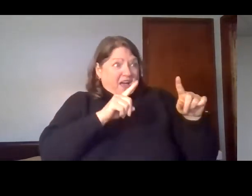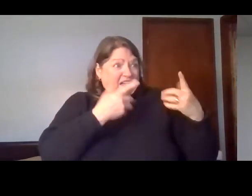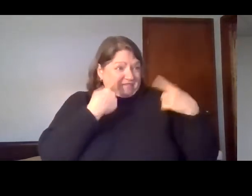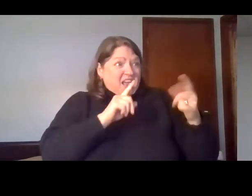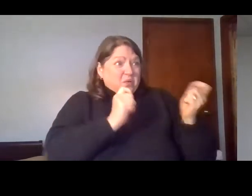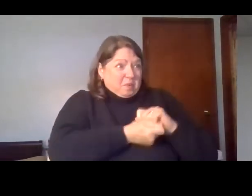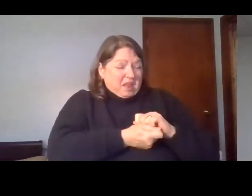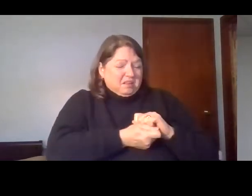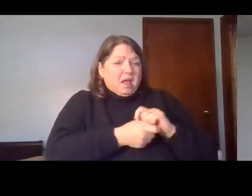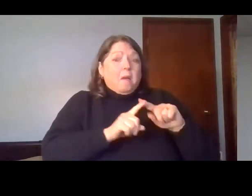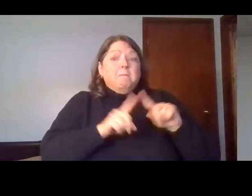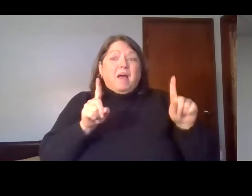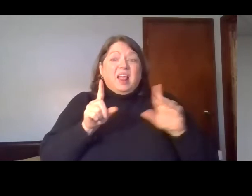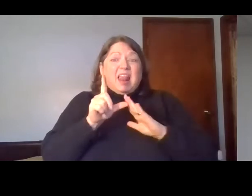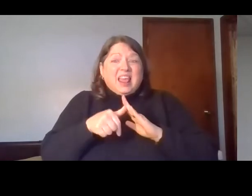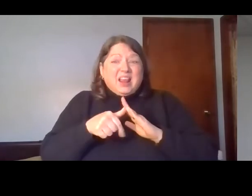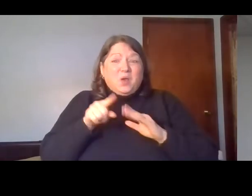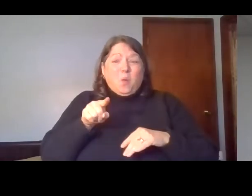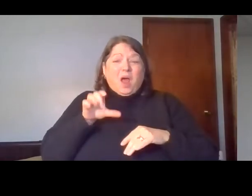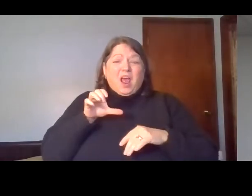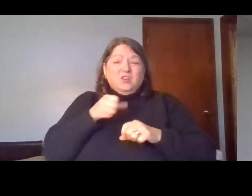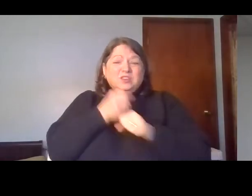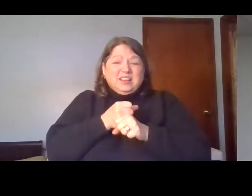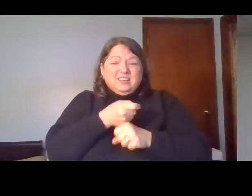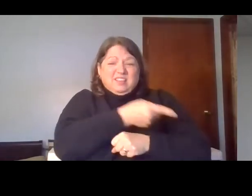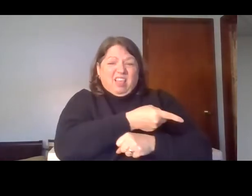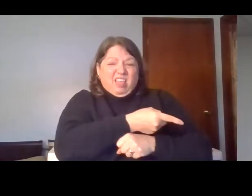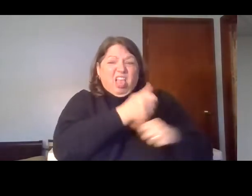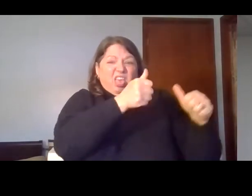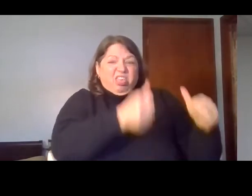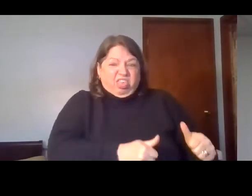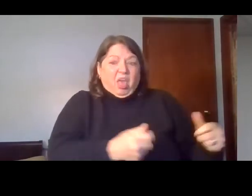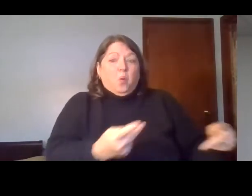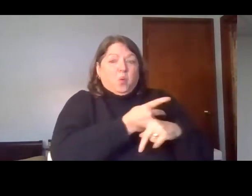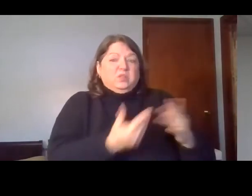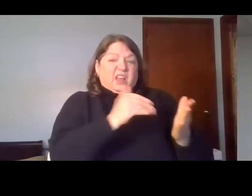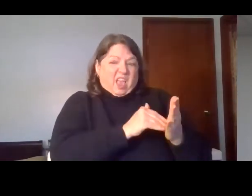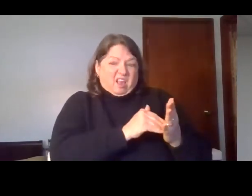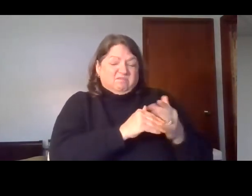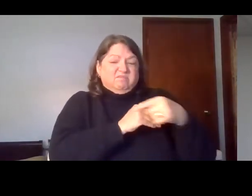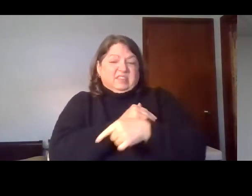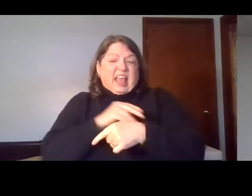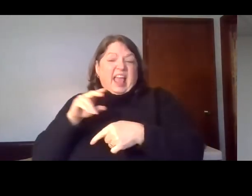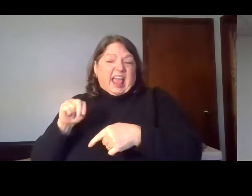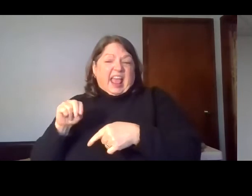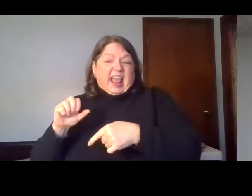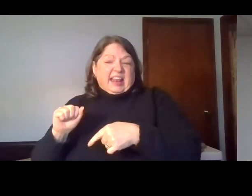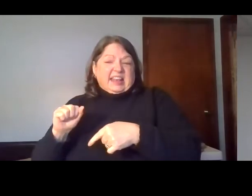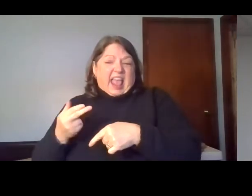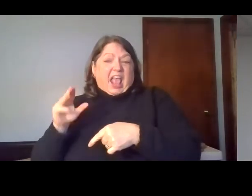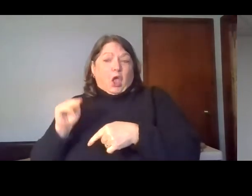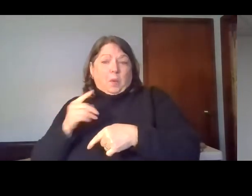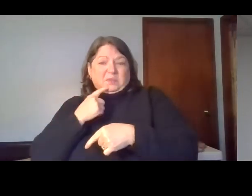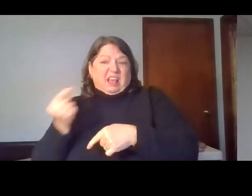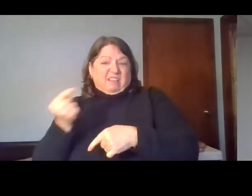years later or so, the Ninevites became even worse. In fact, the Ninevites, that was the capital city of Assyria,